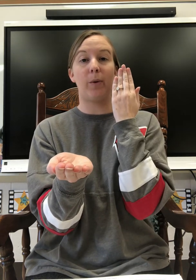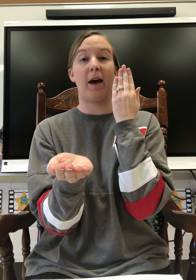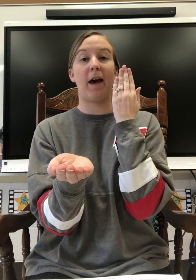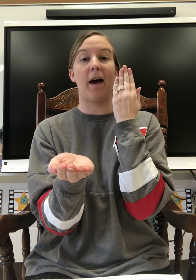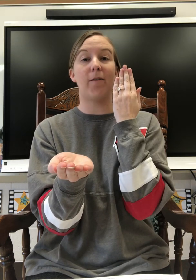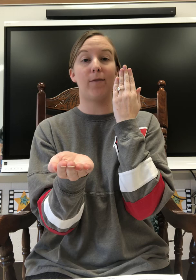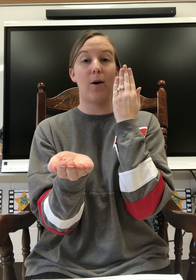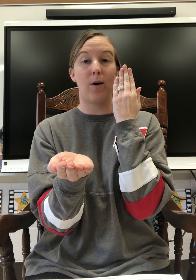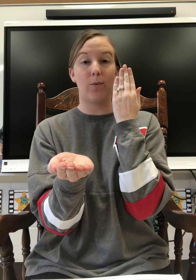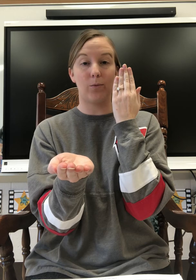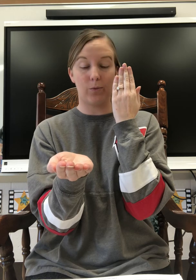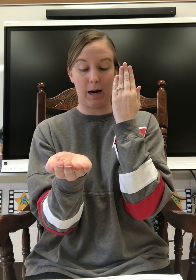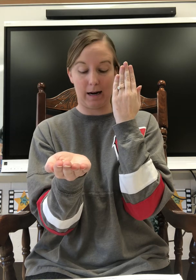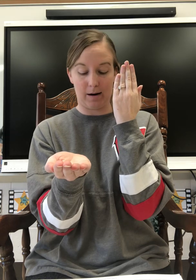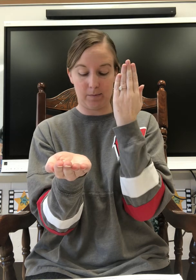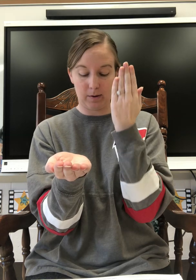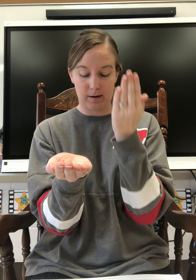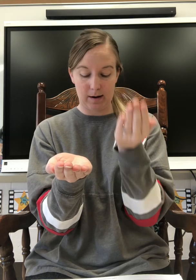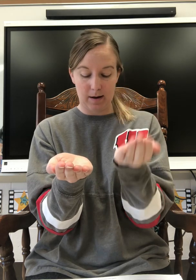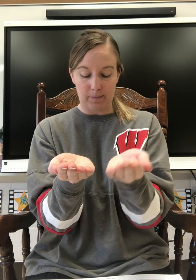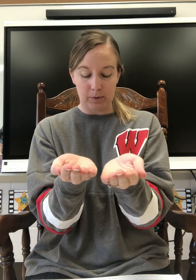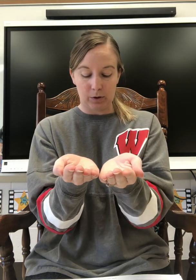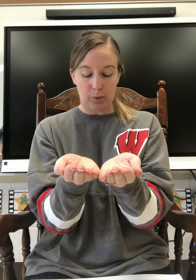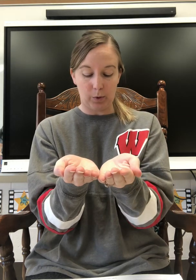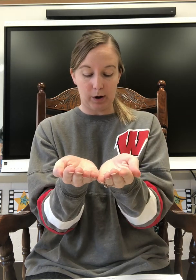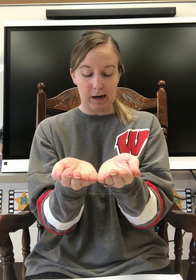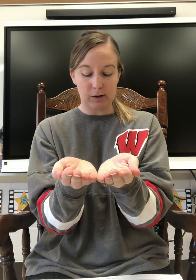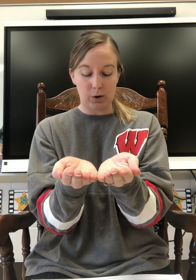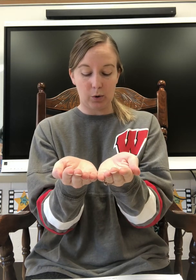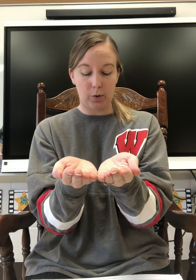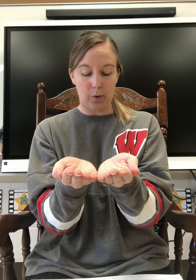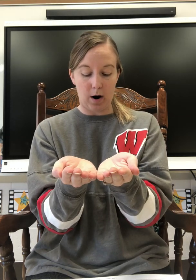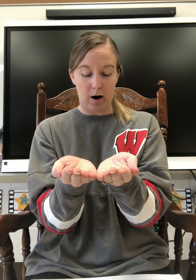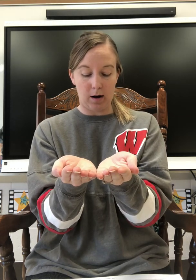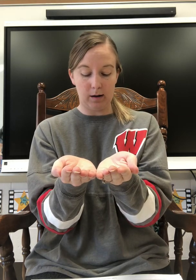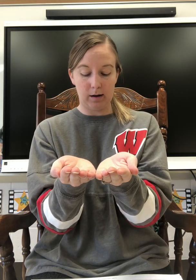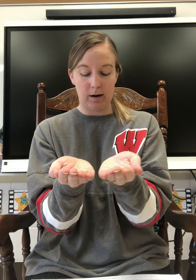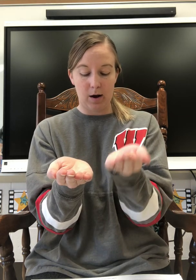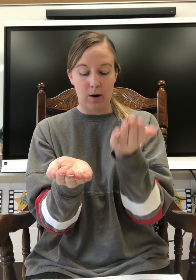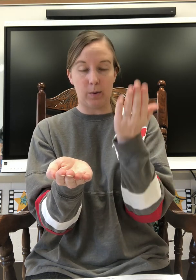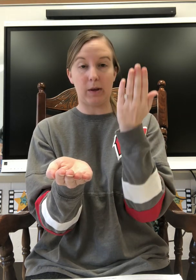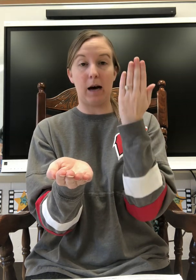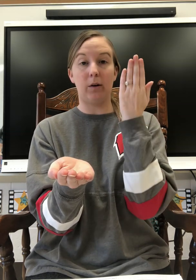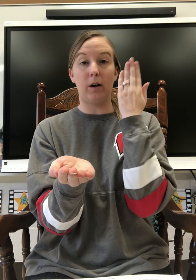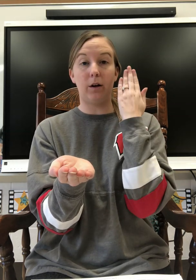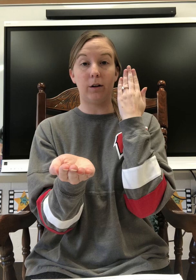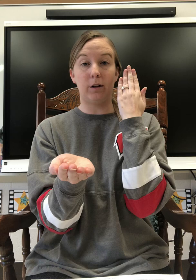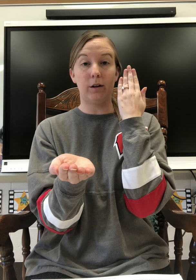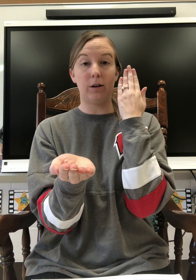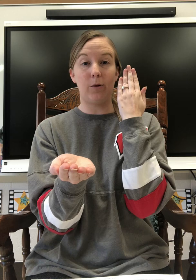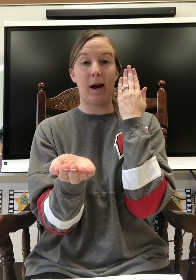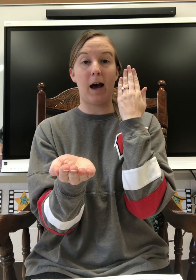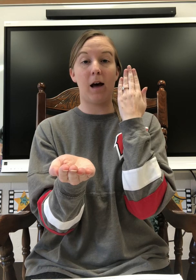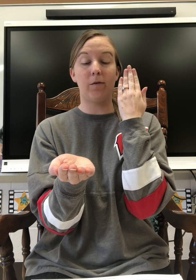have ram. The word is crawl. Without l, you have